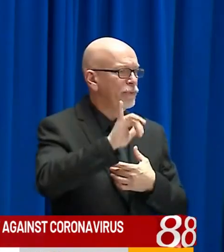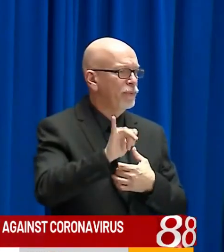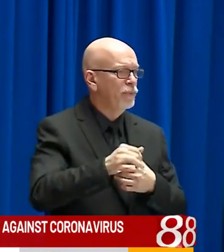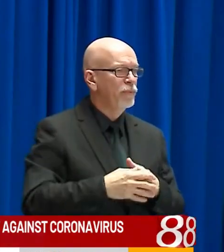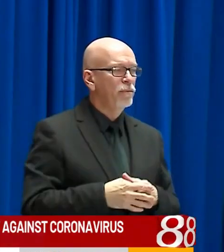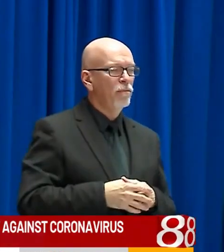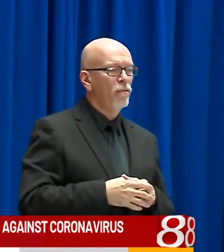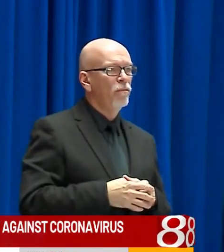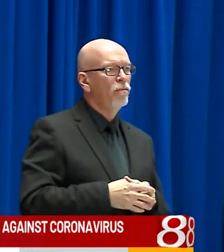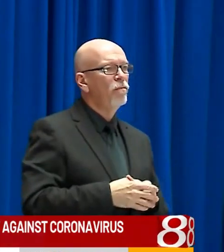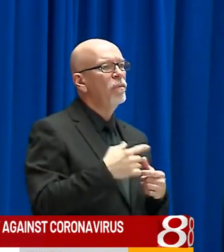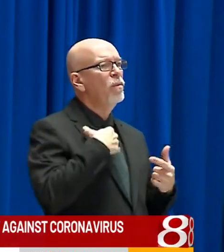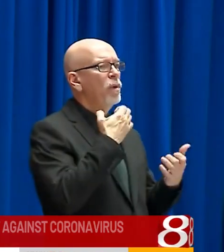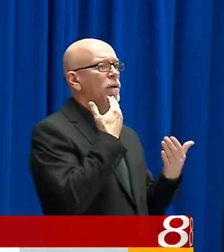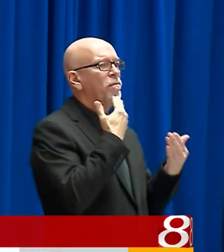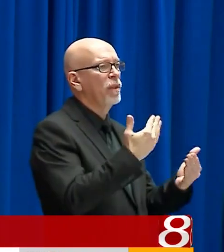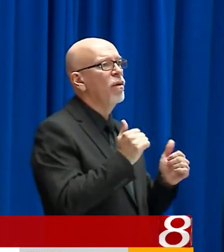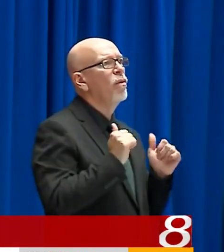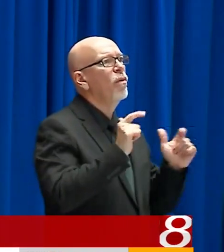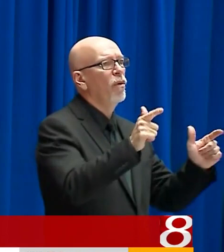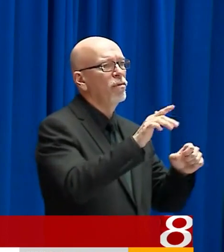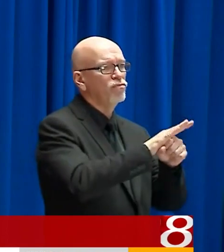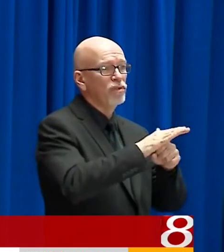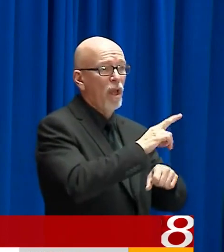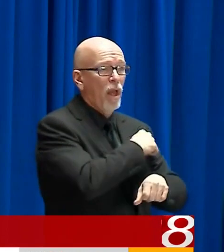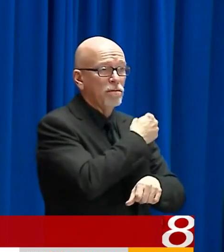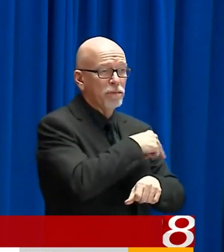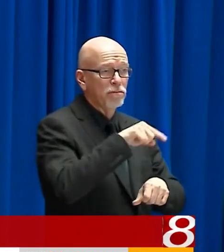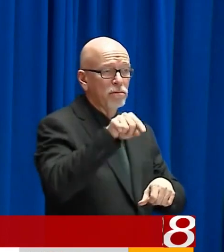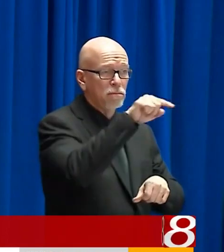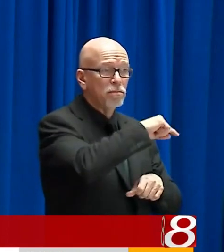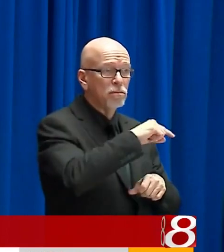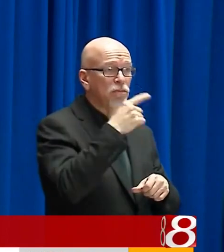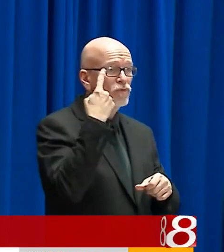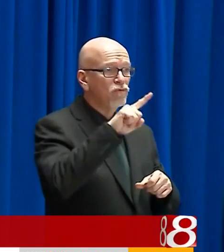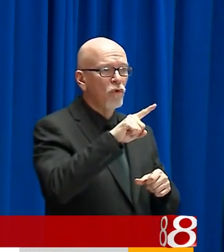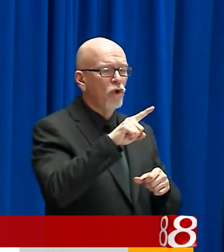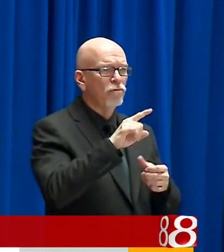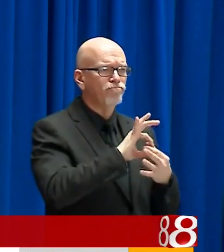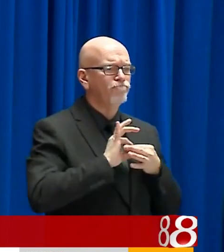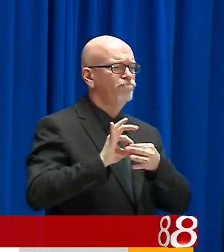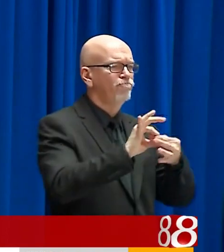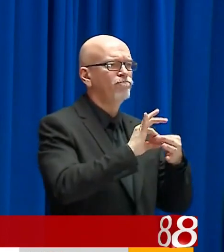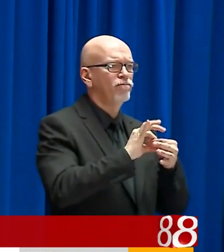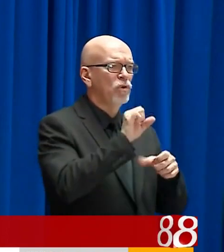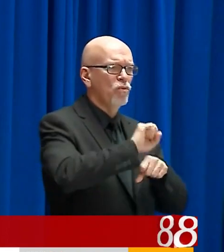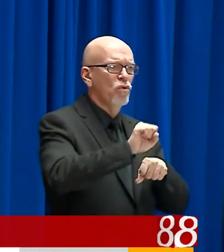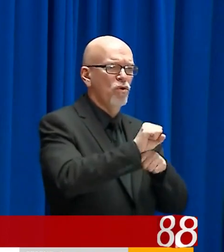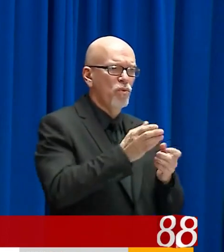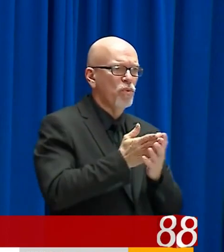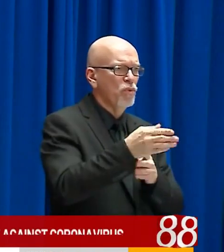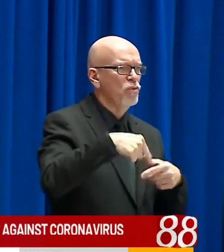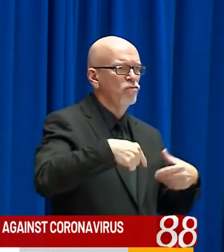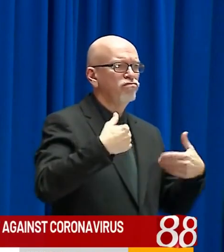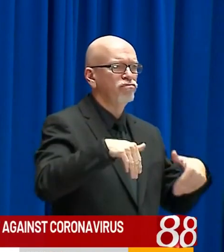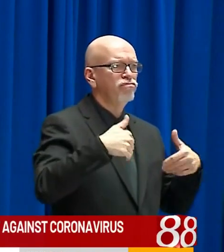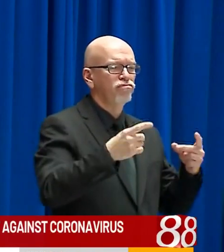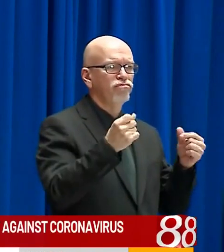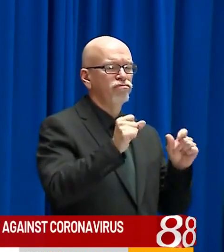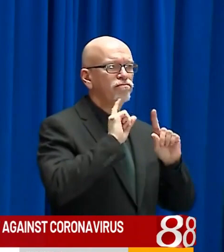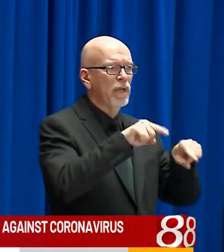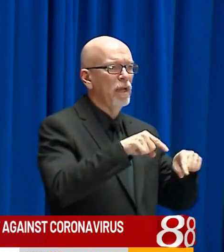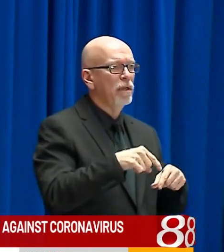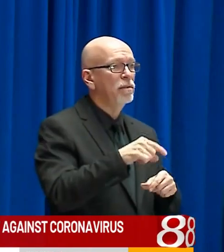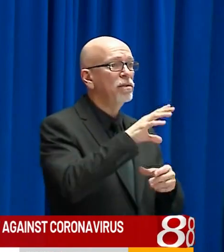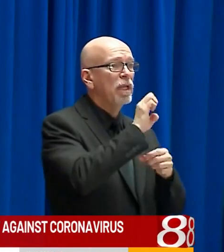Dr. Dan O'Donnell. I want to thank all of our regional hospital systems for stepping up together and working through this initial phase and this response, including